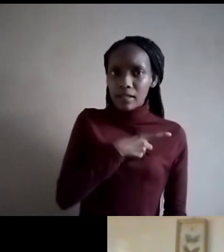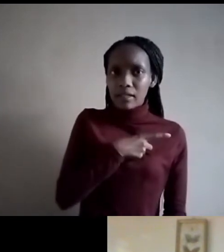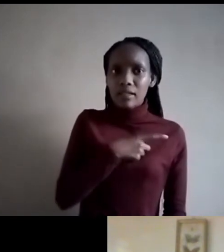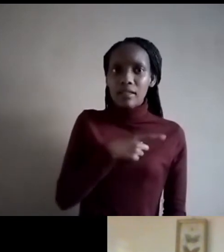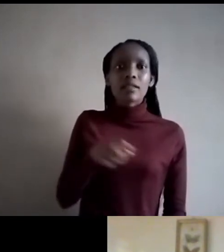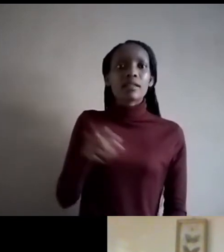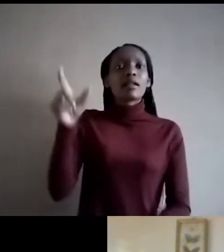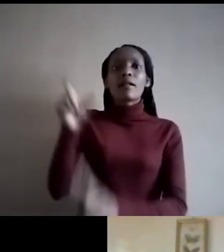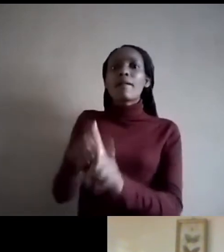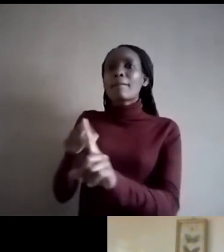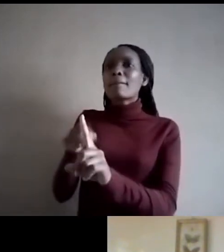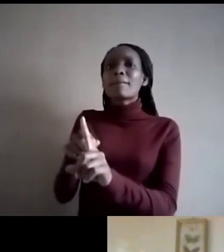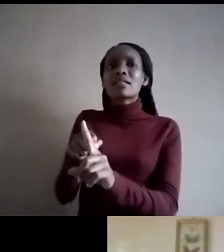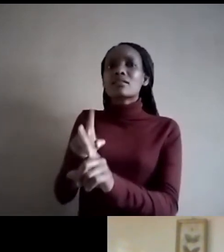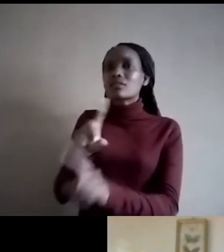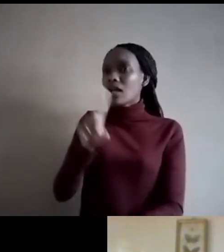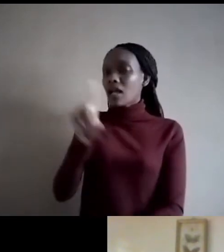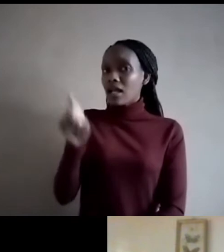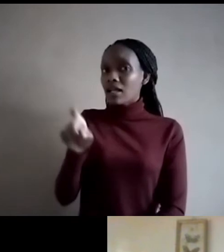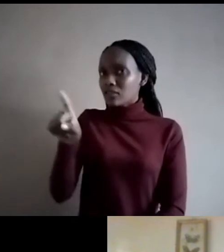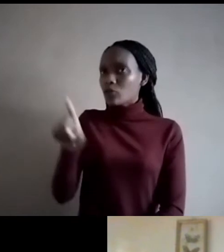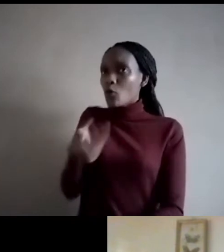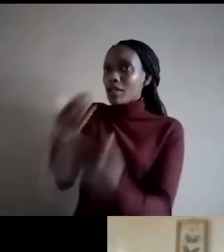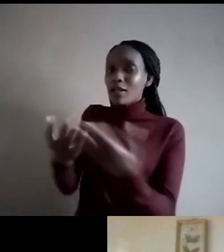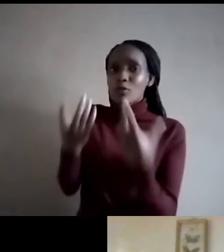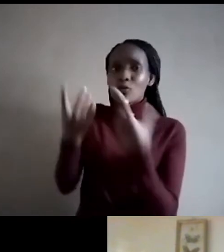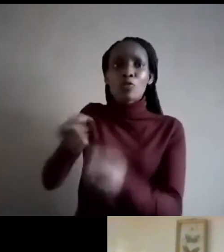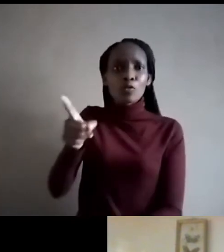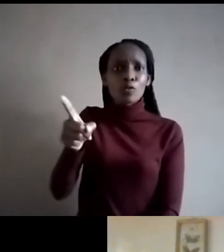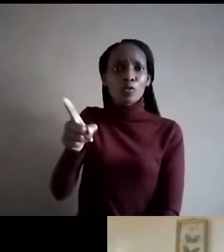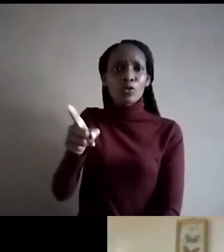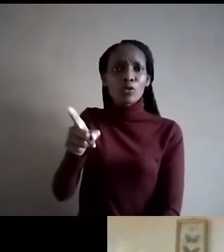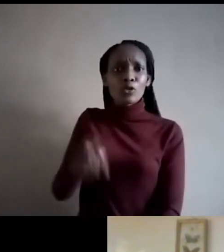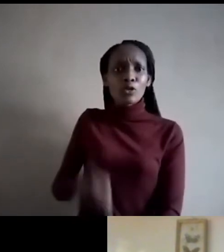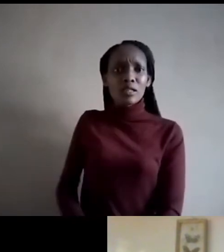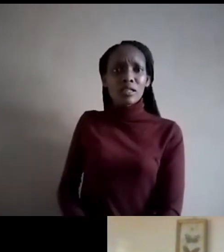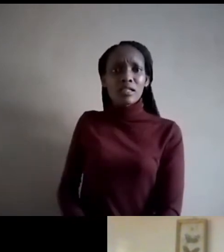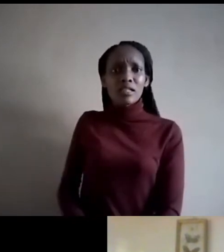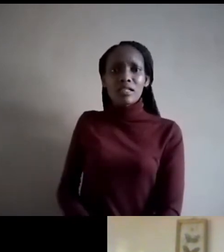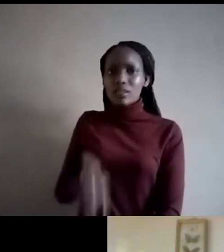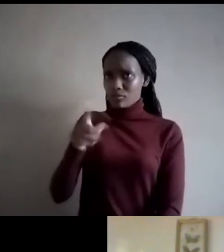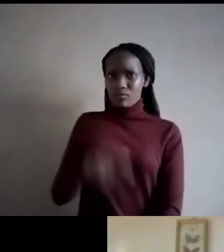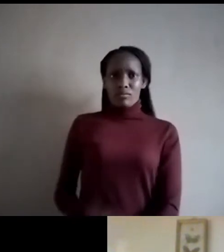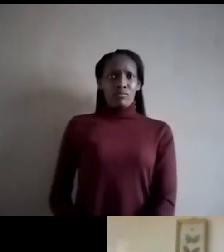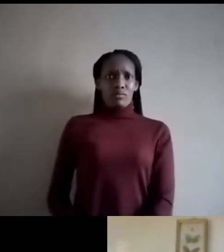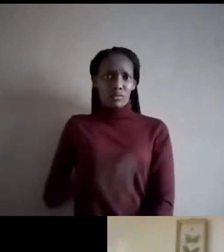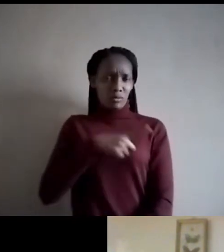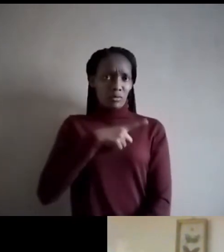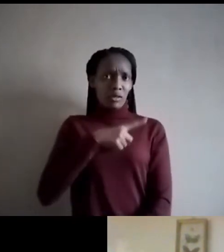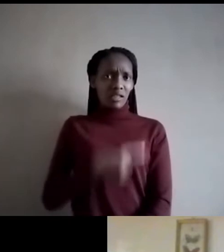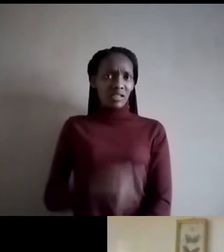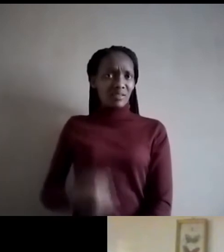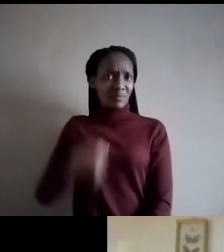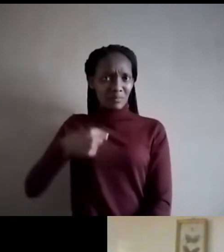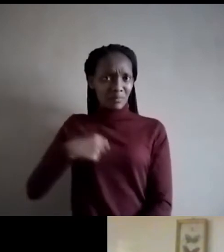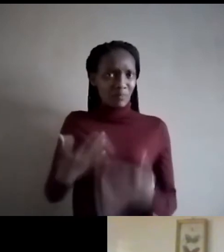were to start talking about everybody, the enabled, the abled, the abled body. People would say, well, but why do you have to be saying that?